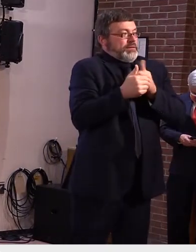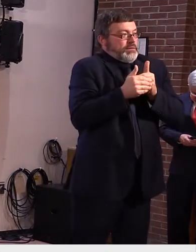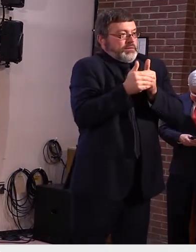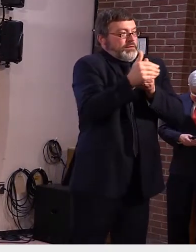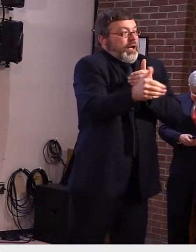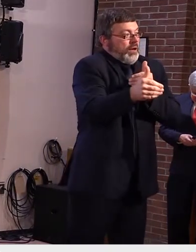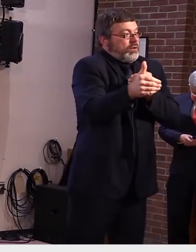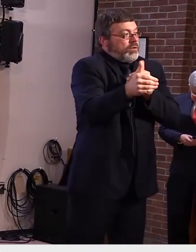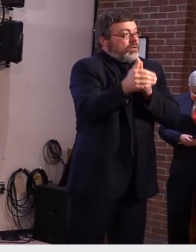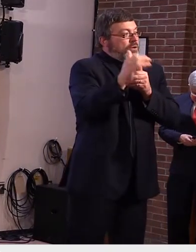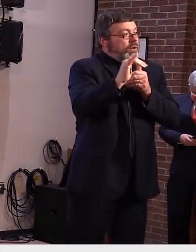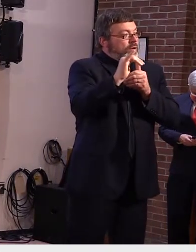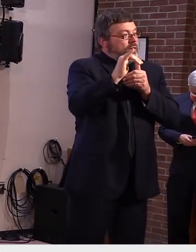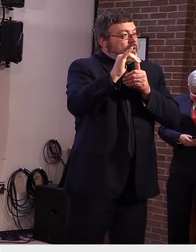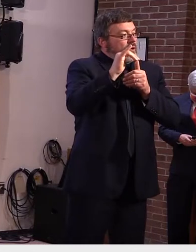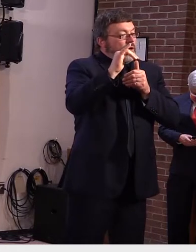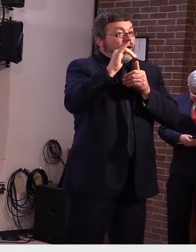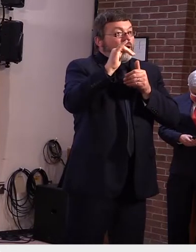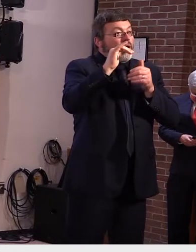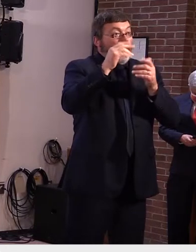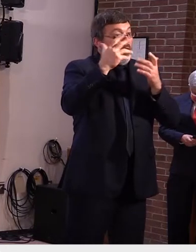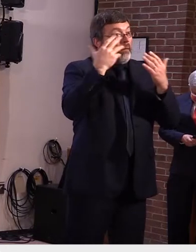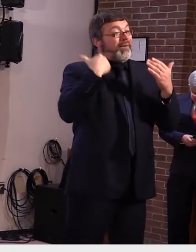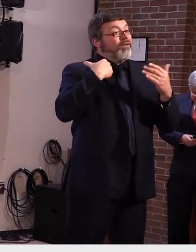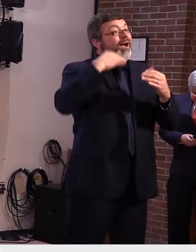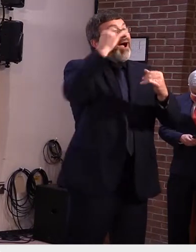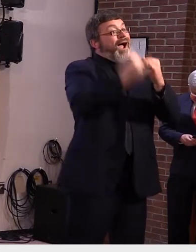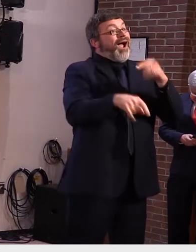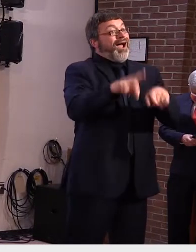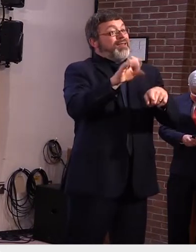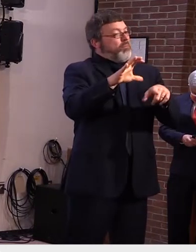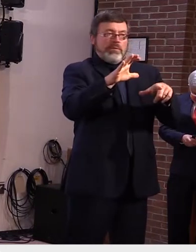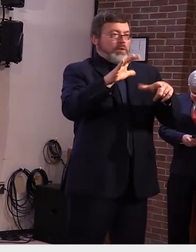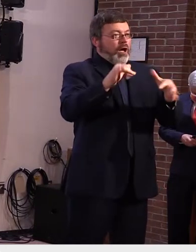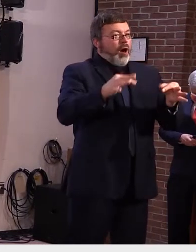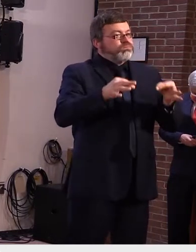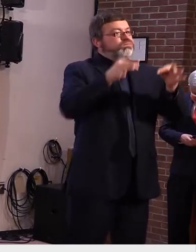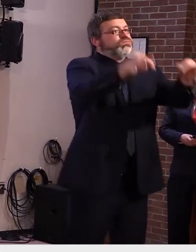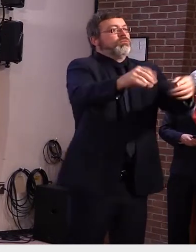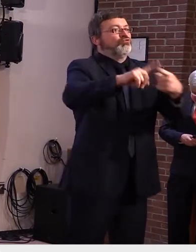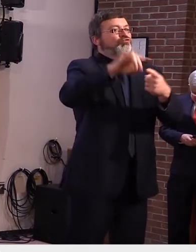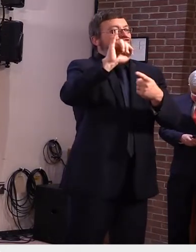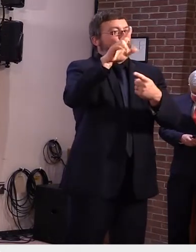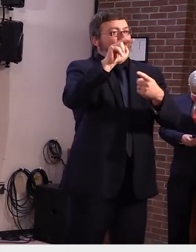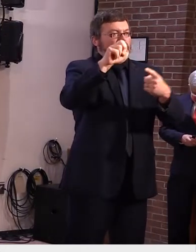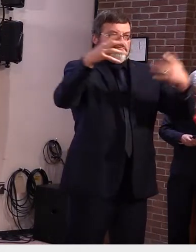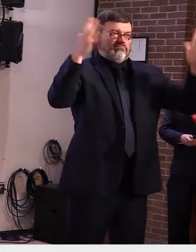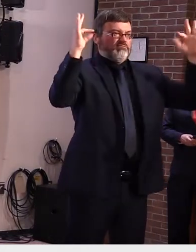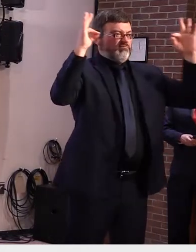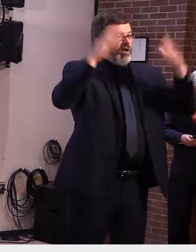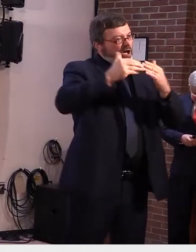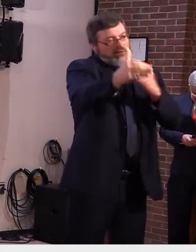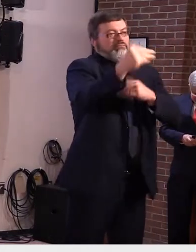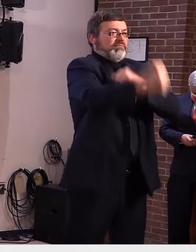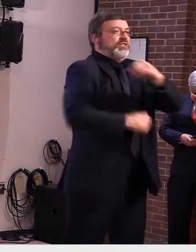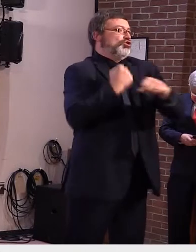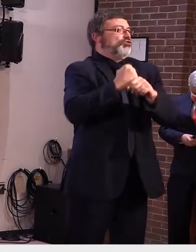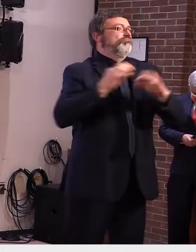of the school year. We are now in the process of working with our local school nutrition staff to support them in implementing these waivers.